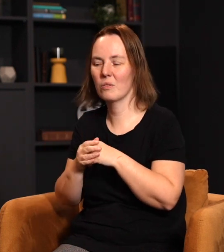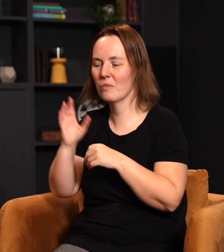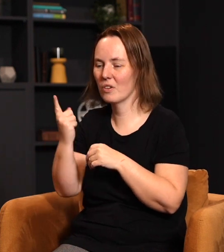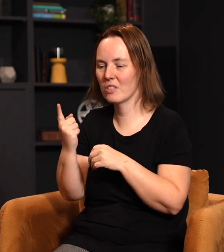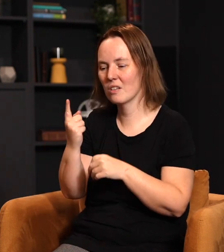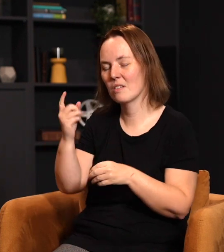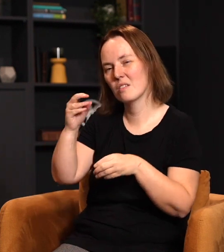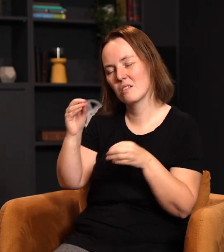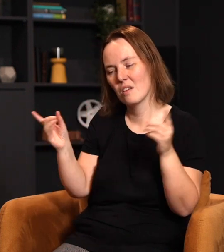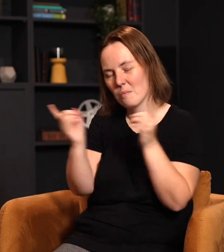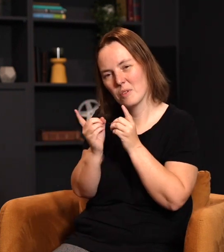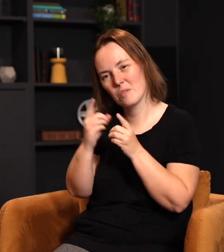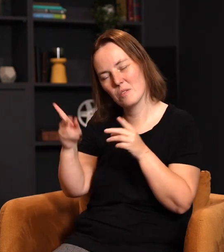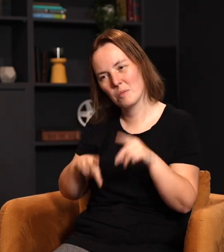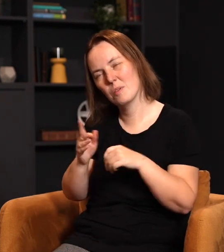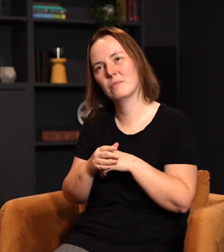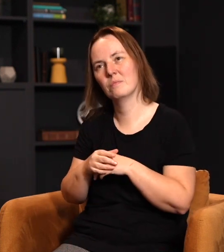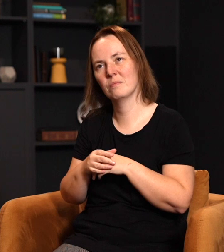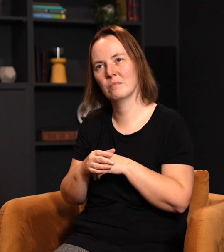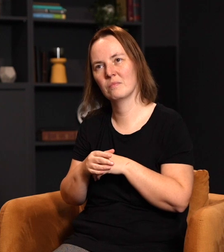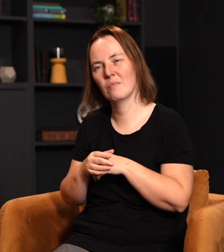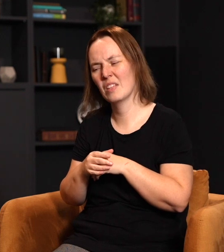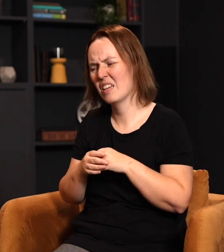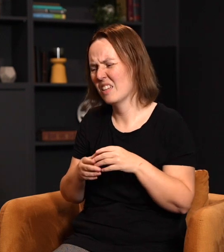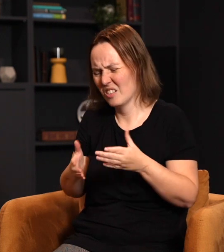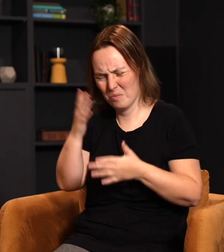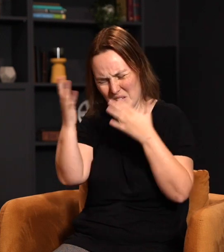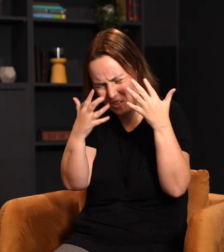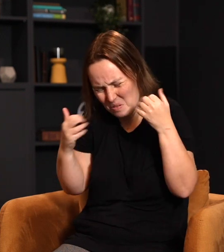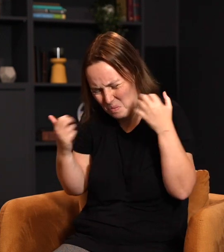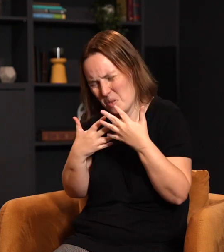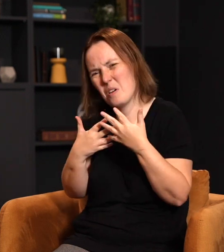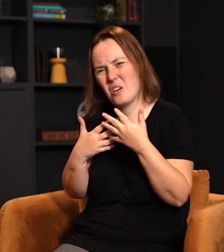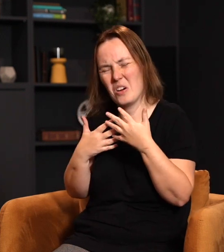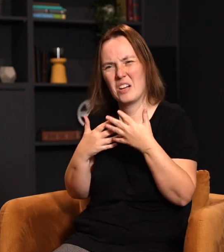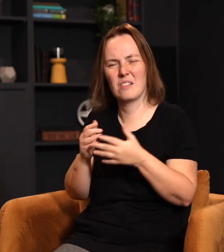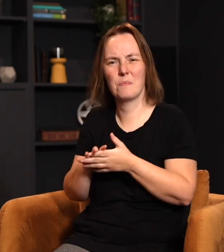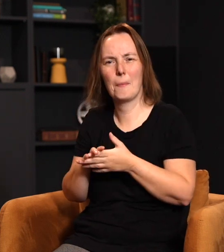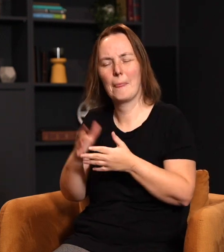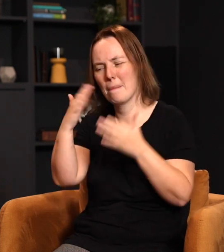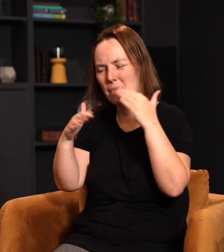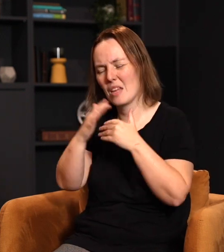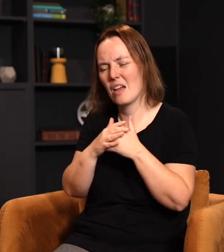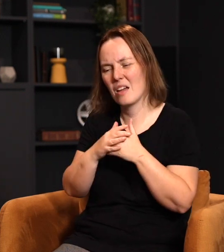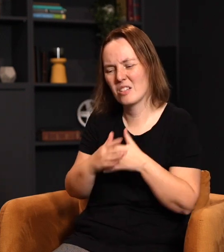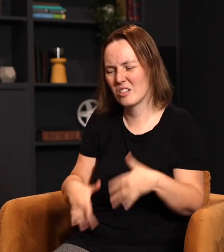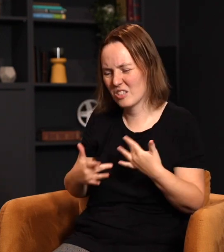first would meet with people, there'd be either indifference or there'd be anxiousness or animosity or just, you resentment kind of thing. But you could just